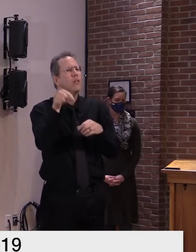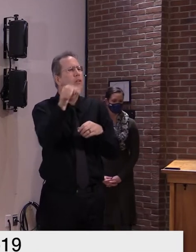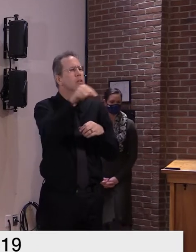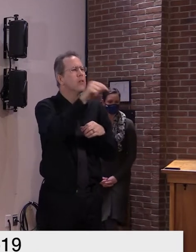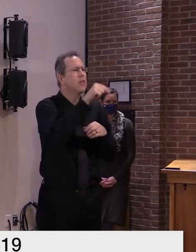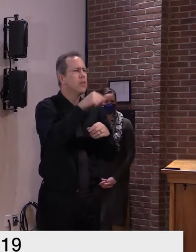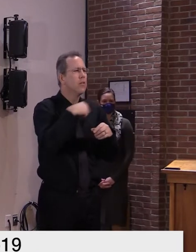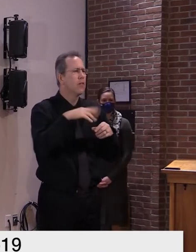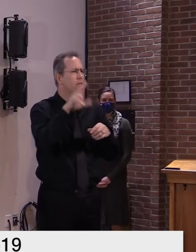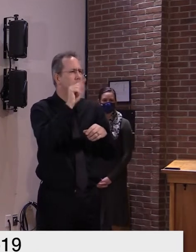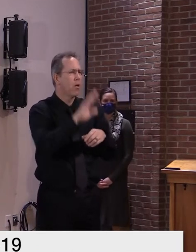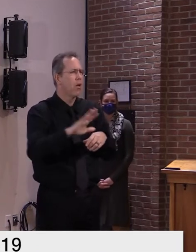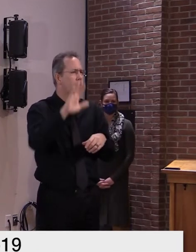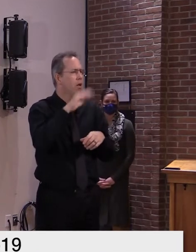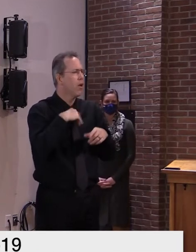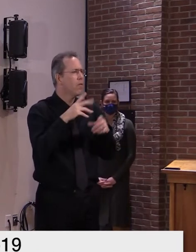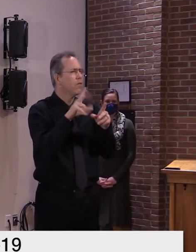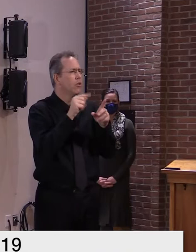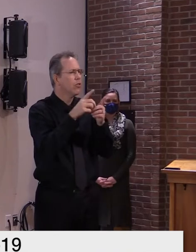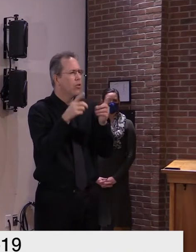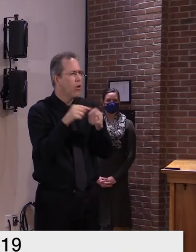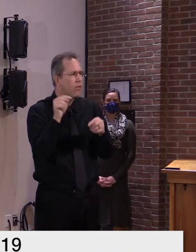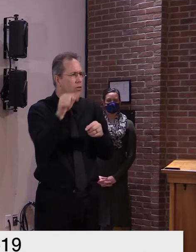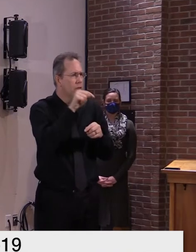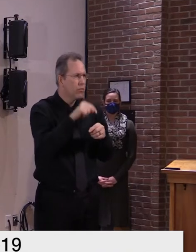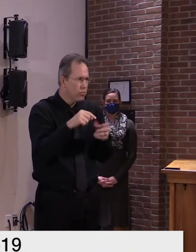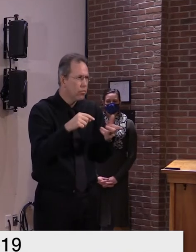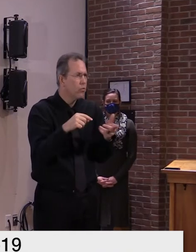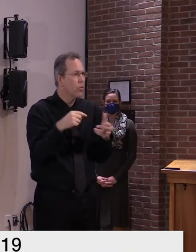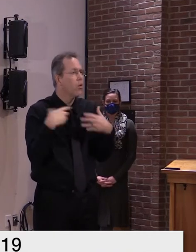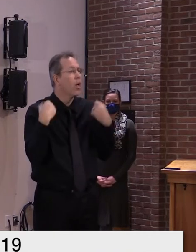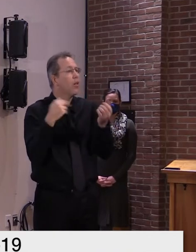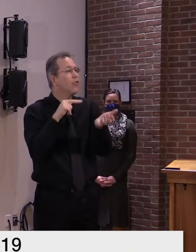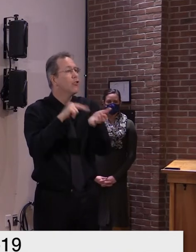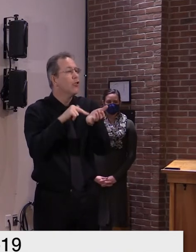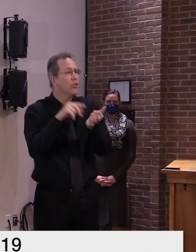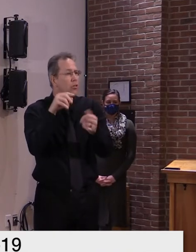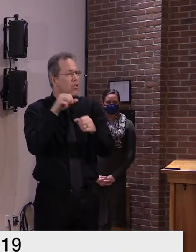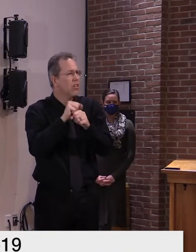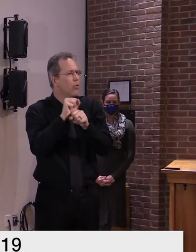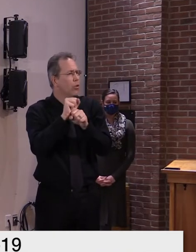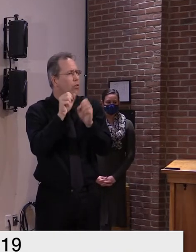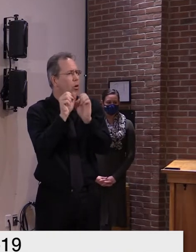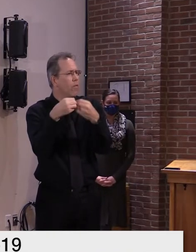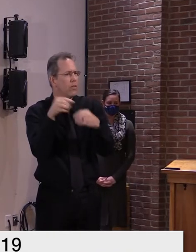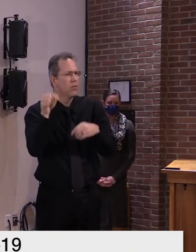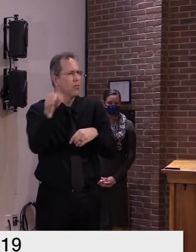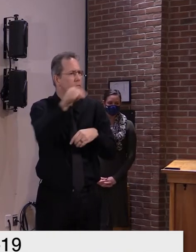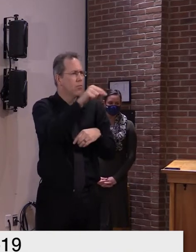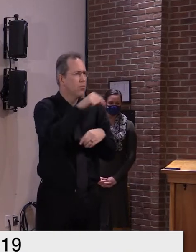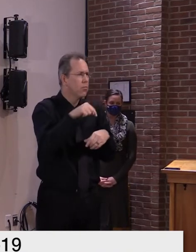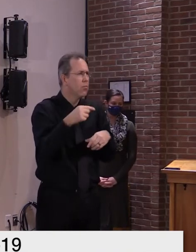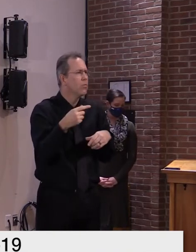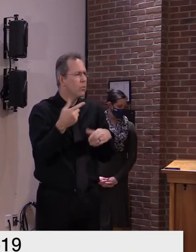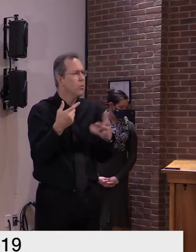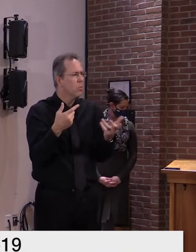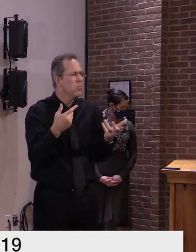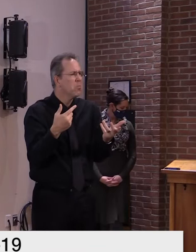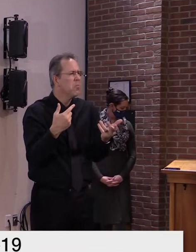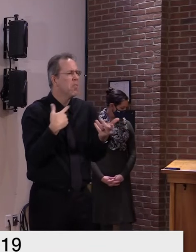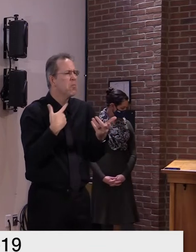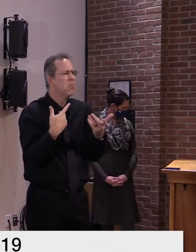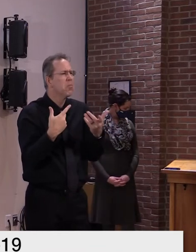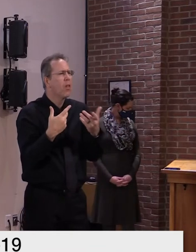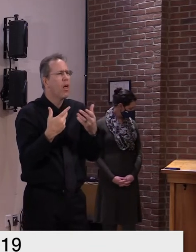and we have public health nurses who are working in those offices who are a real extension of our epidemiology branch if you will